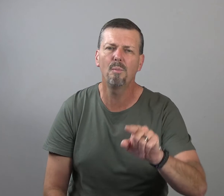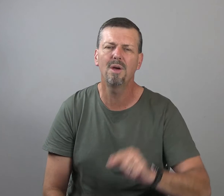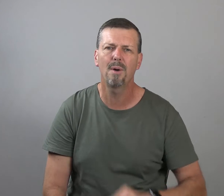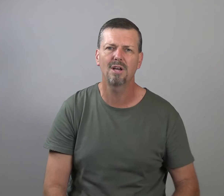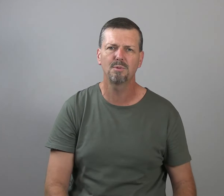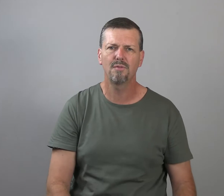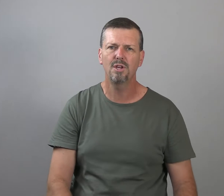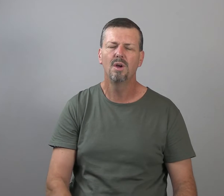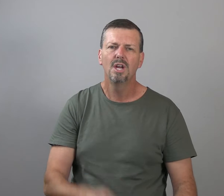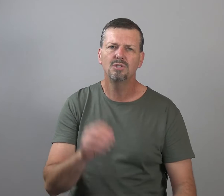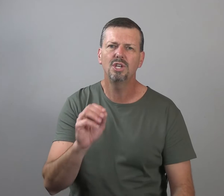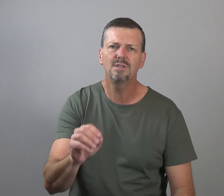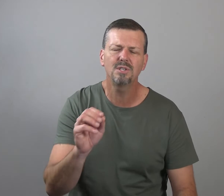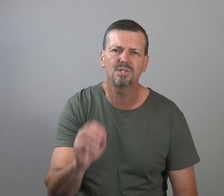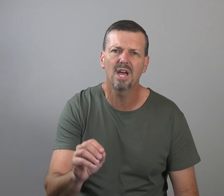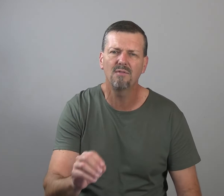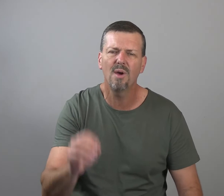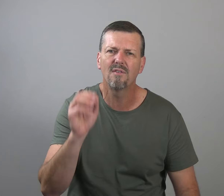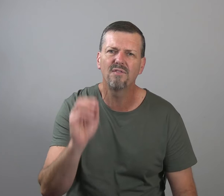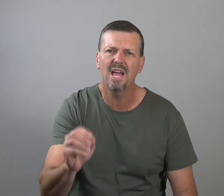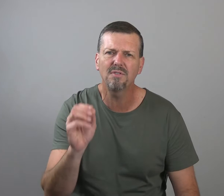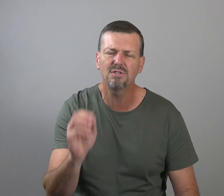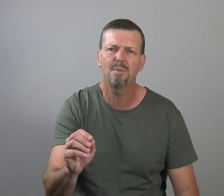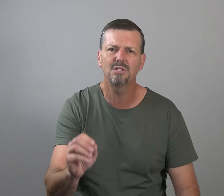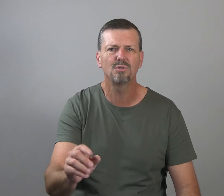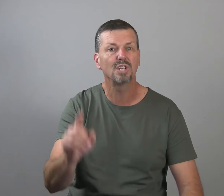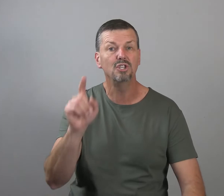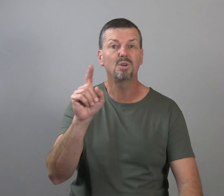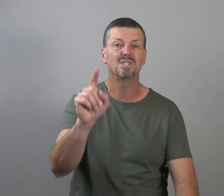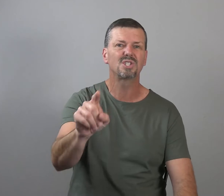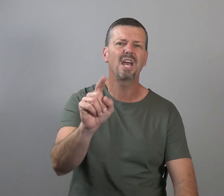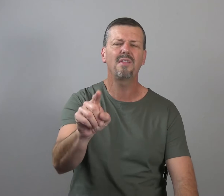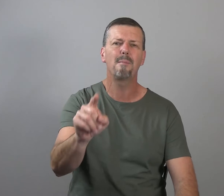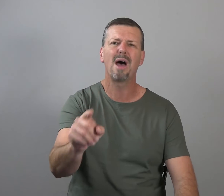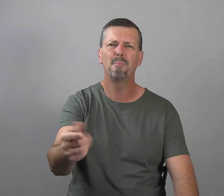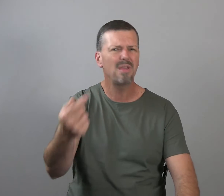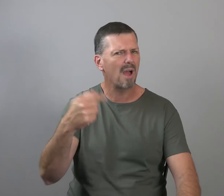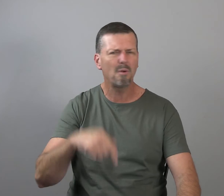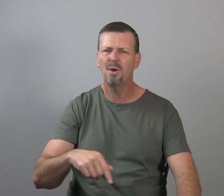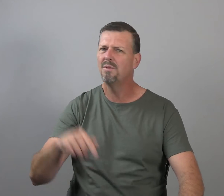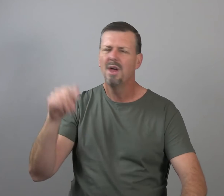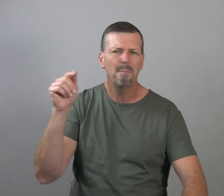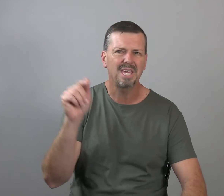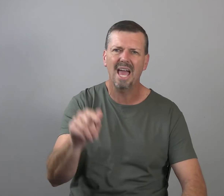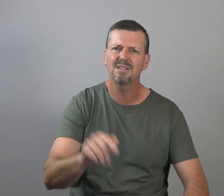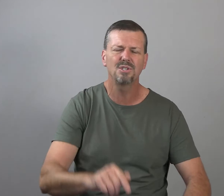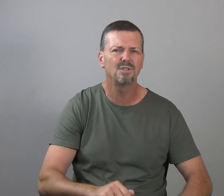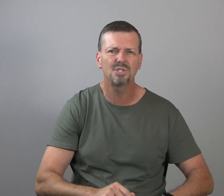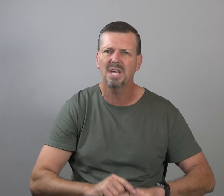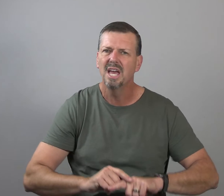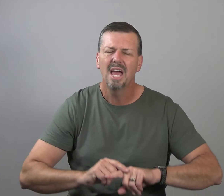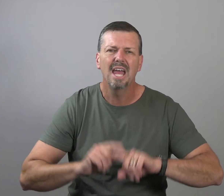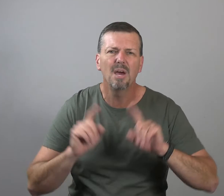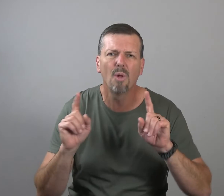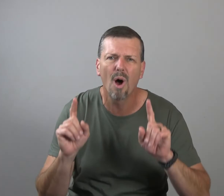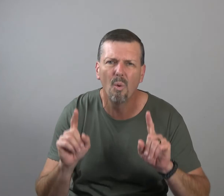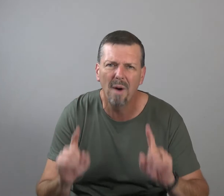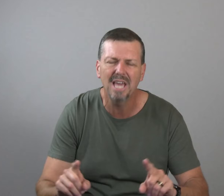will be impossible for you. Jesus said, if you have faith as a mustard seed, you can say to that mountain, be thou removed, be cast into the sea and it will obey